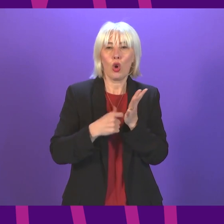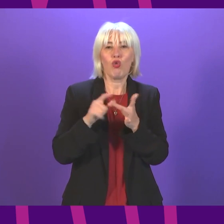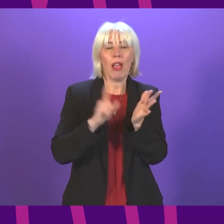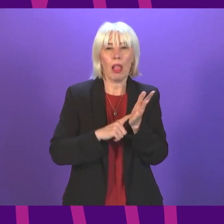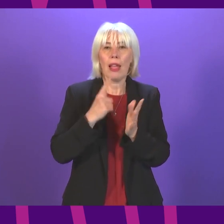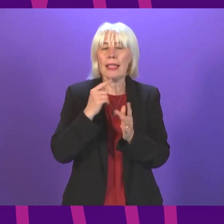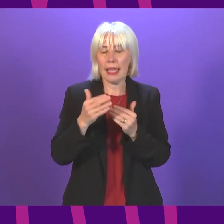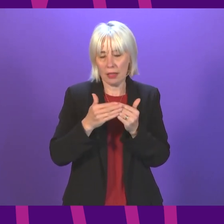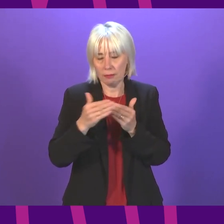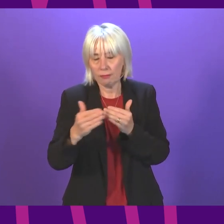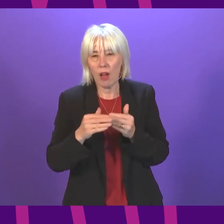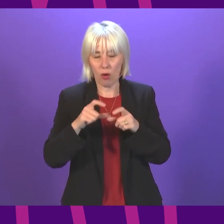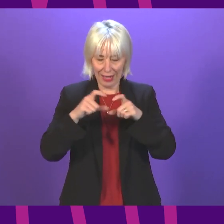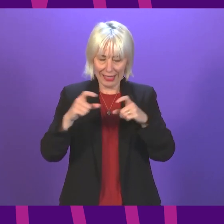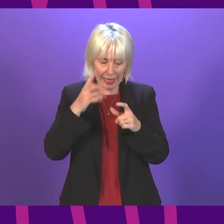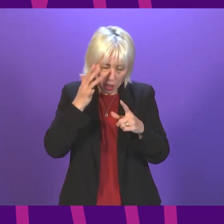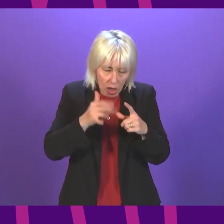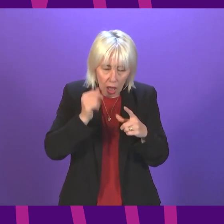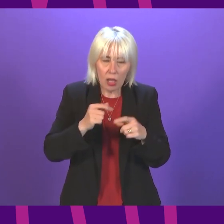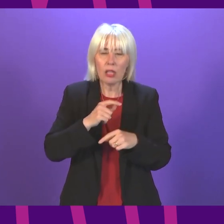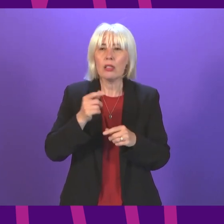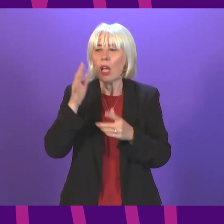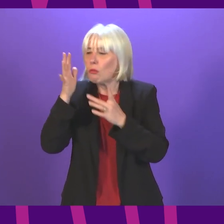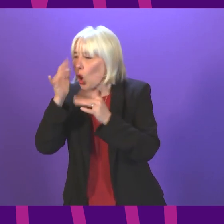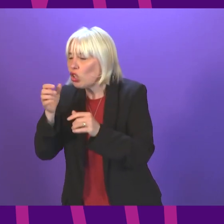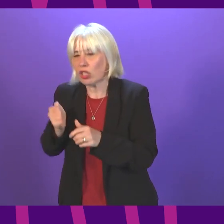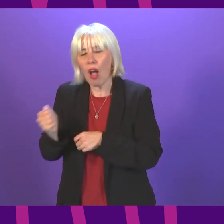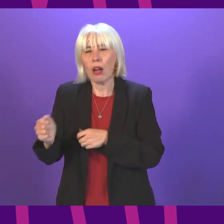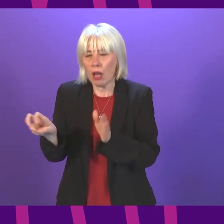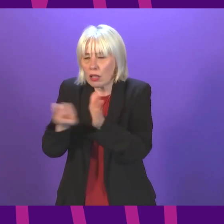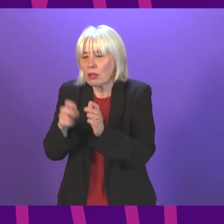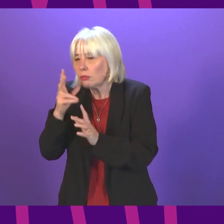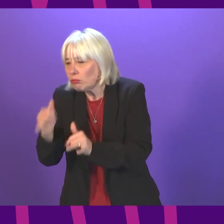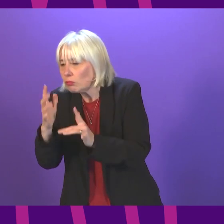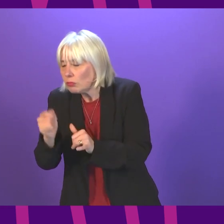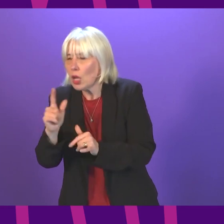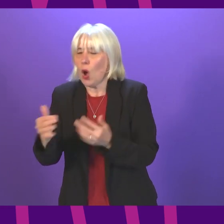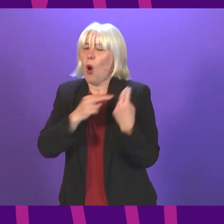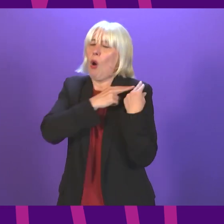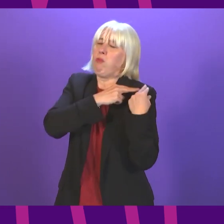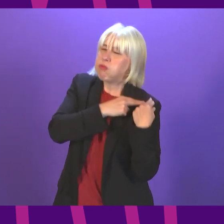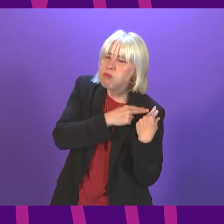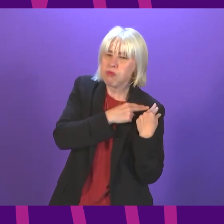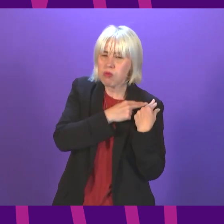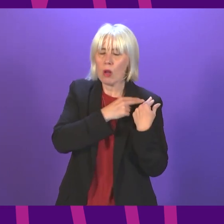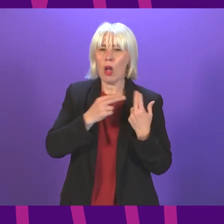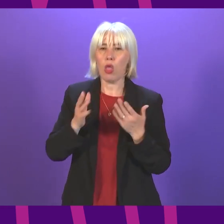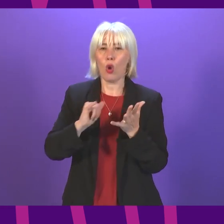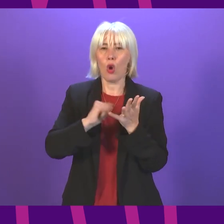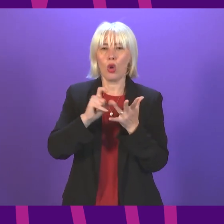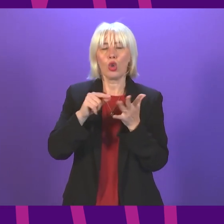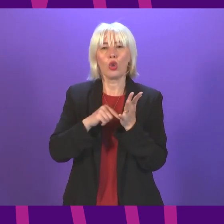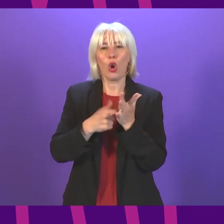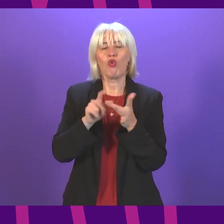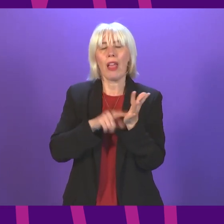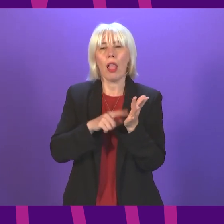enhancement for ticket examiners and conductors, largely an acknowledgement of the extra work existing staff were undertaking, while Scotrail recruited